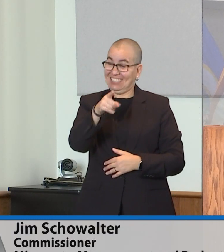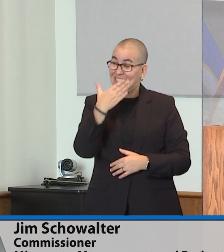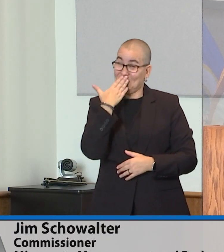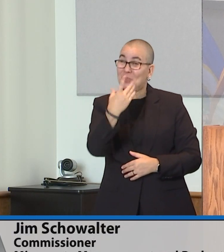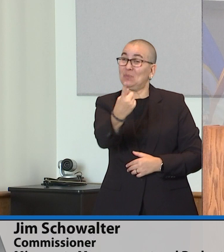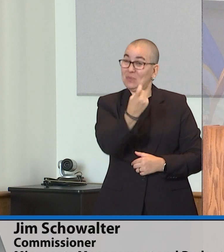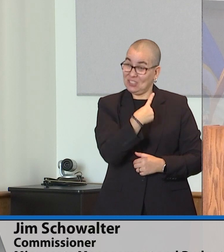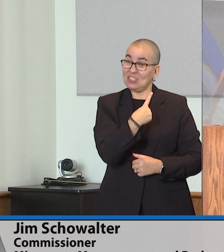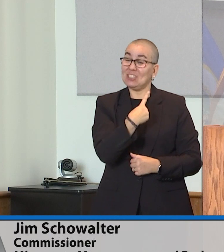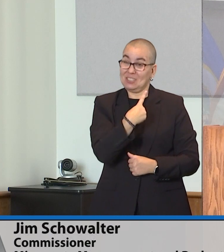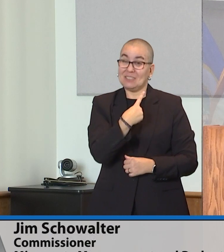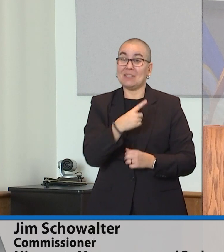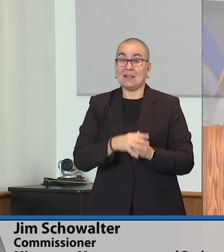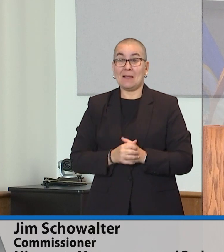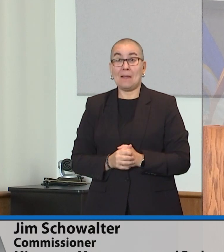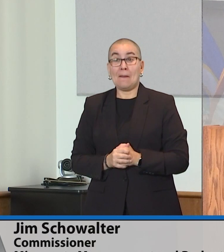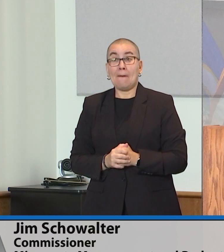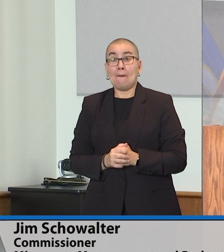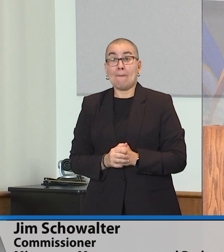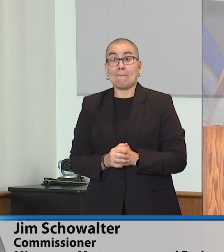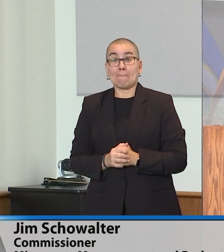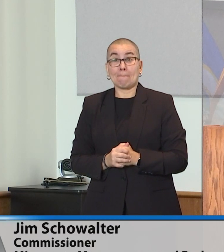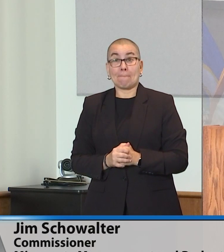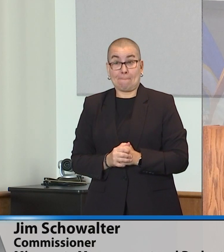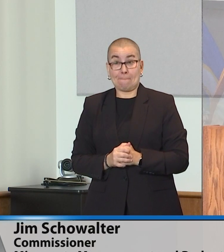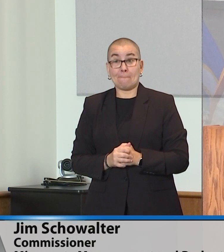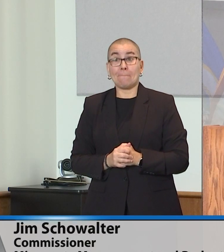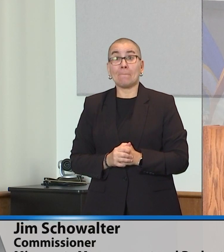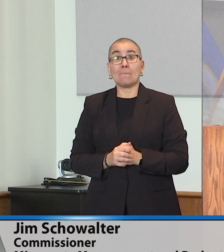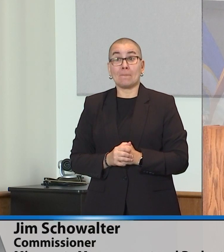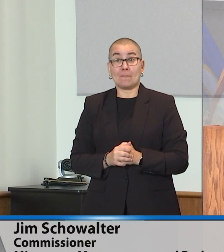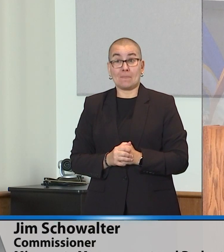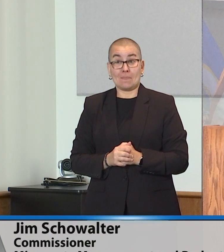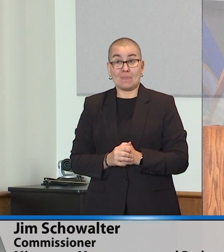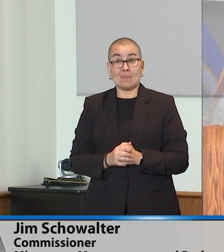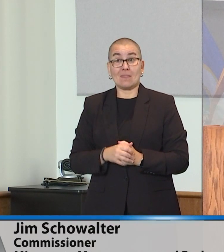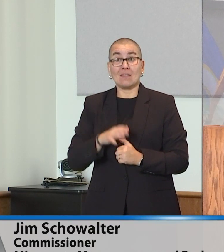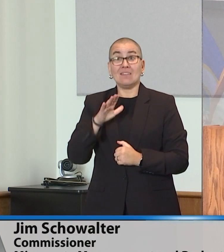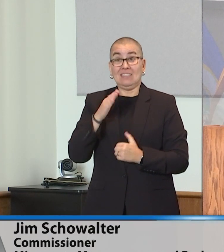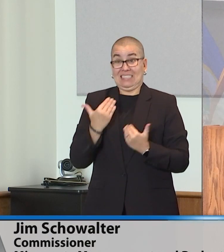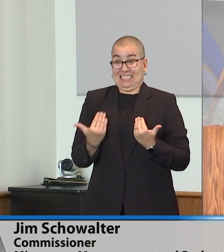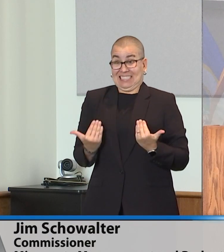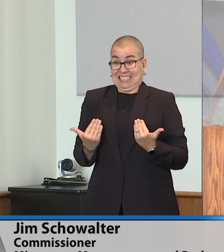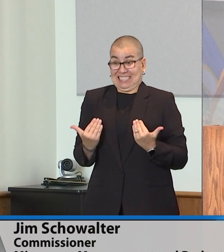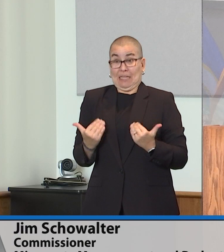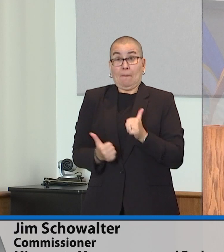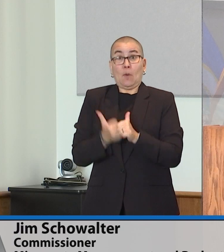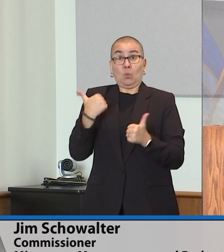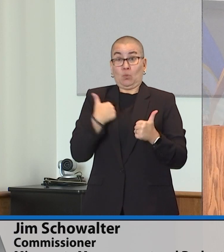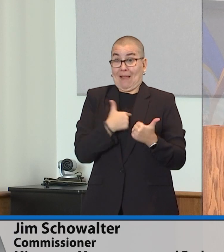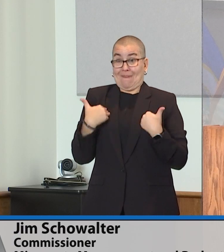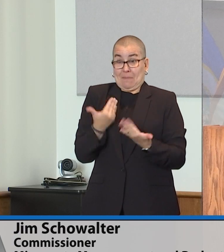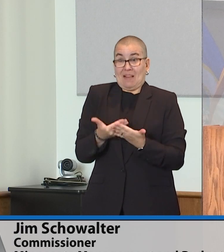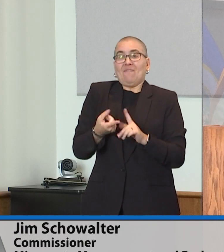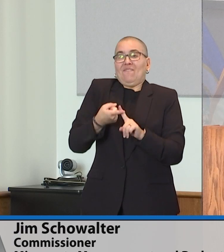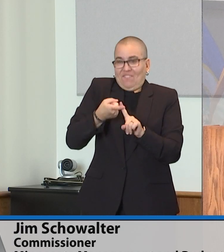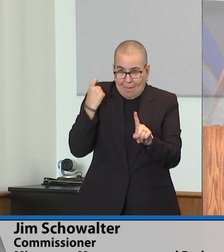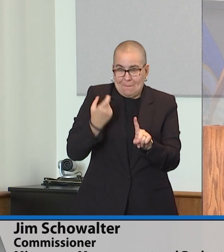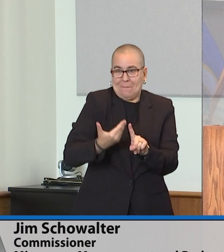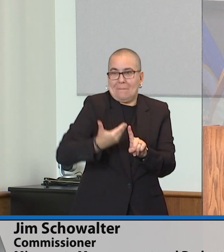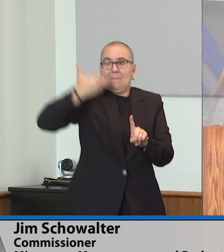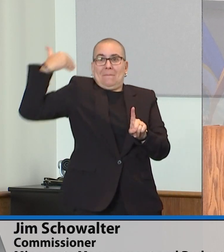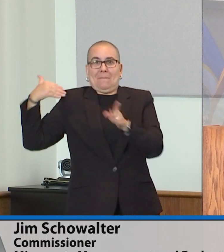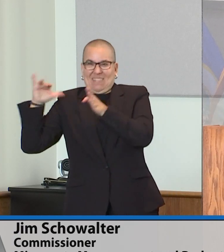of the surplus today is coming from prior years. 12 billion dollars of the 18 billion dollar